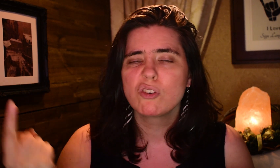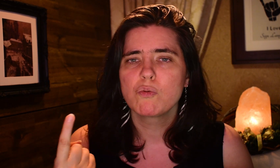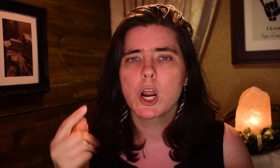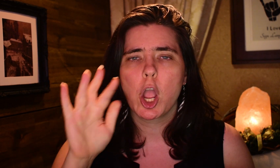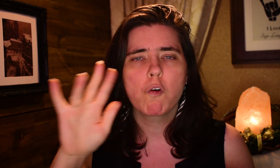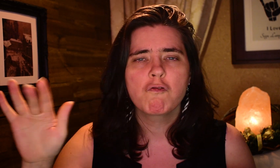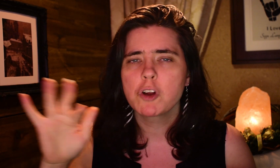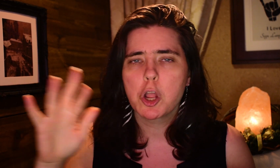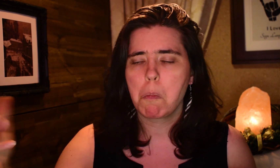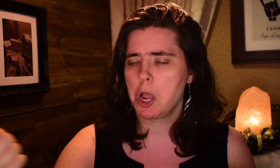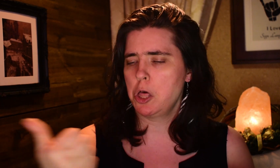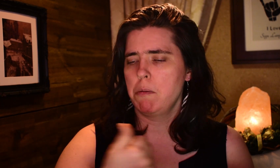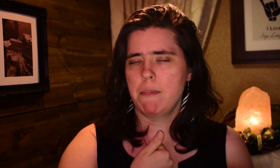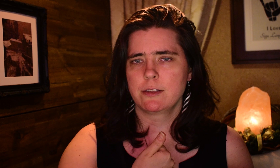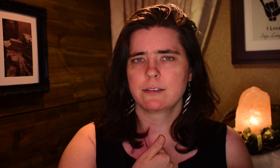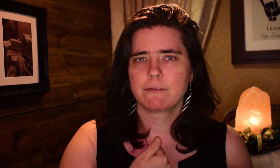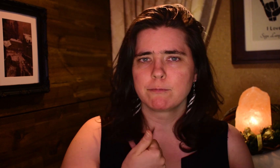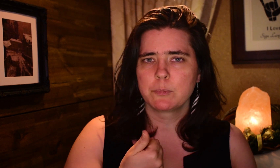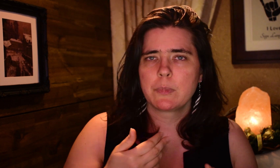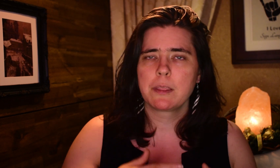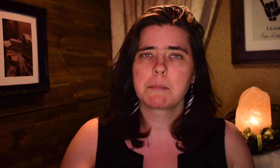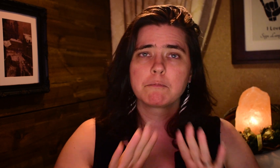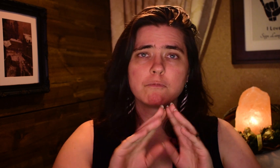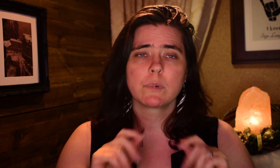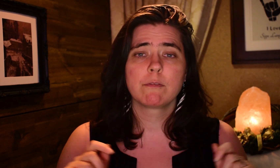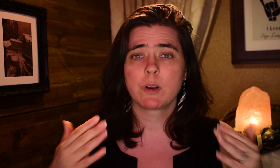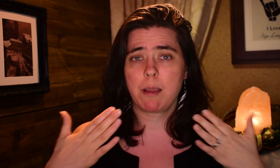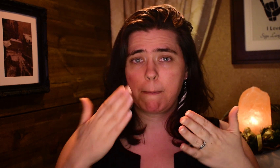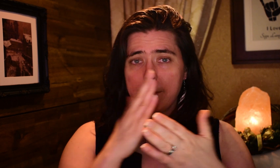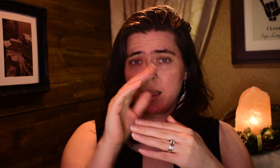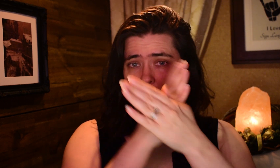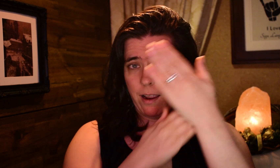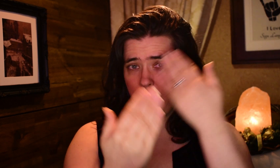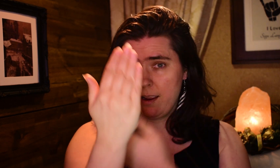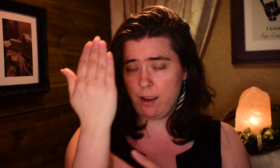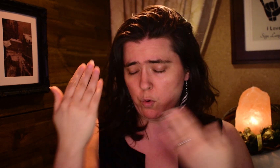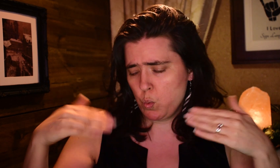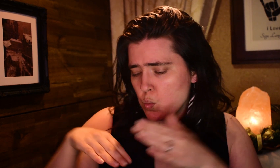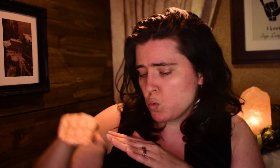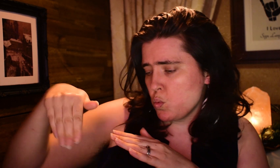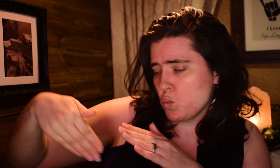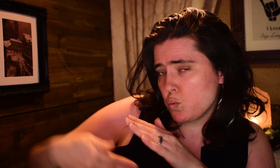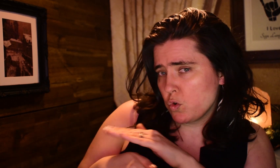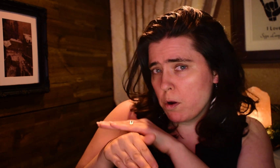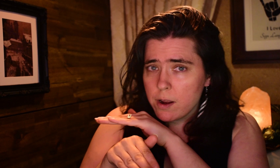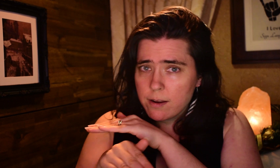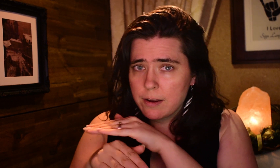I would always fingerspell to myself. Okay. So my hands, I would put